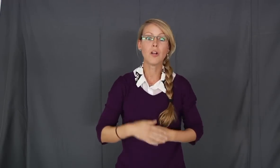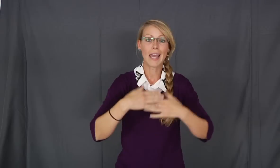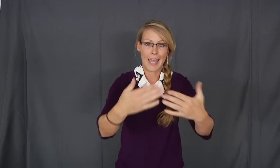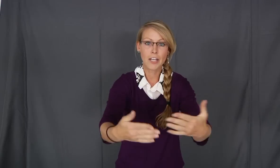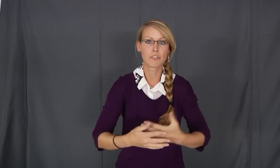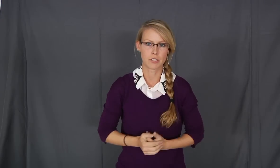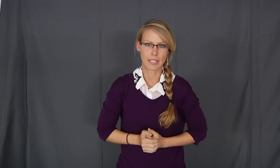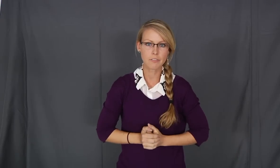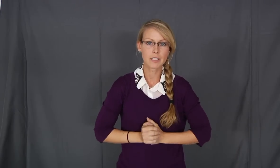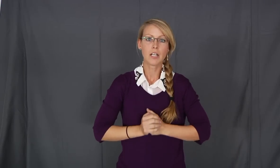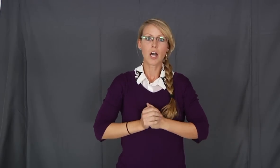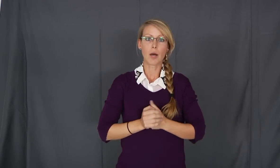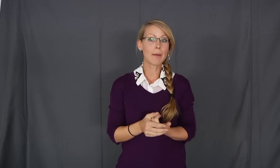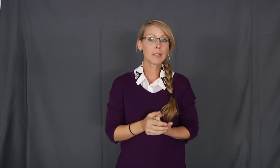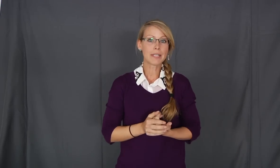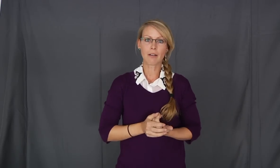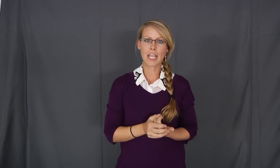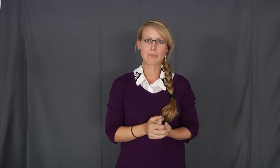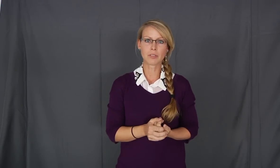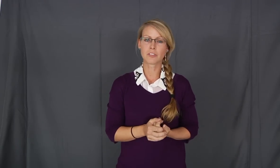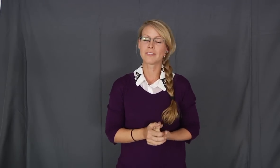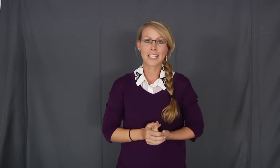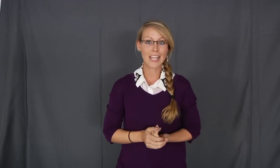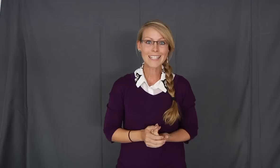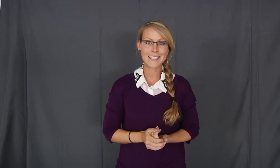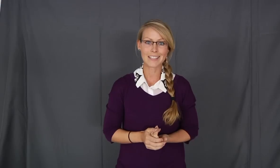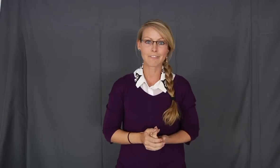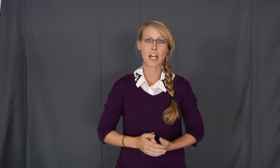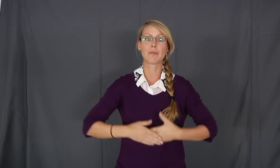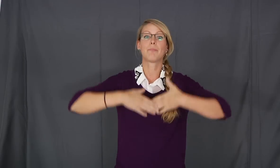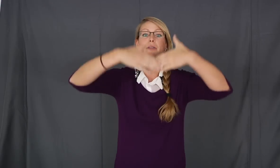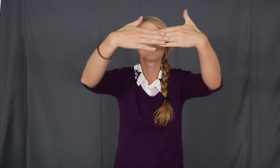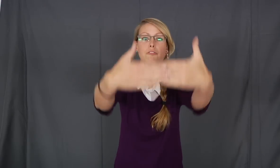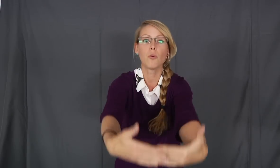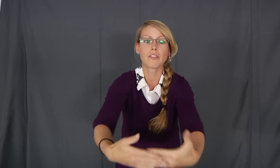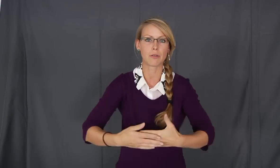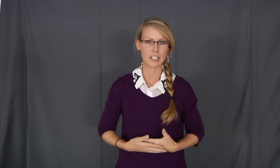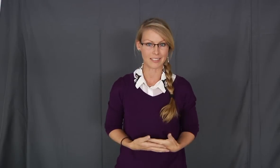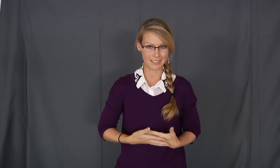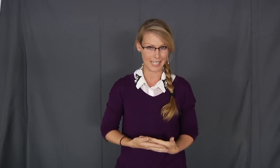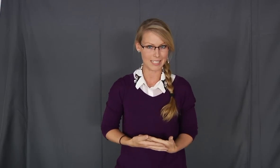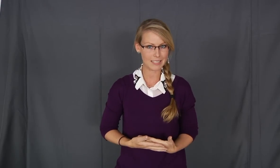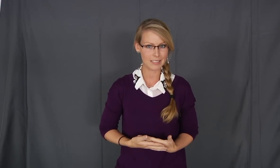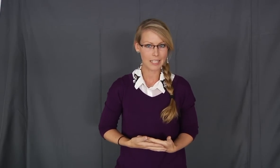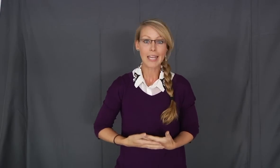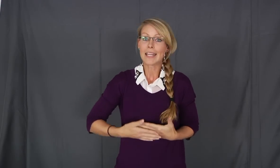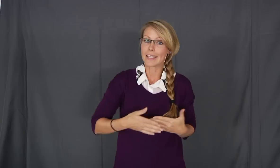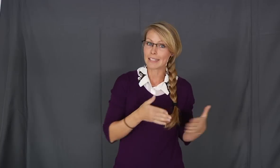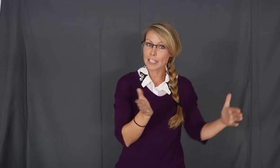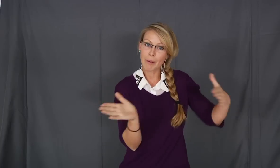ahead of yourself, a bumble bee are able to detect changes in the environment before they reach these changes. They can thereby